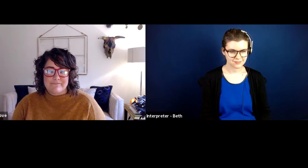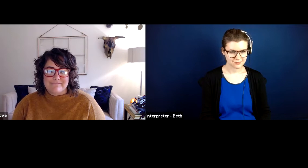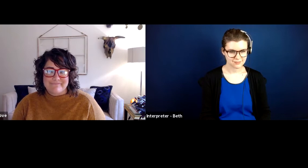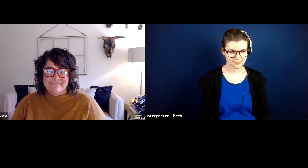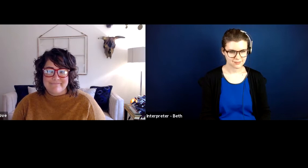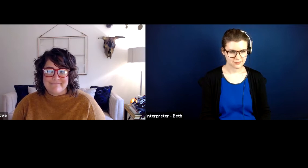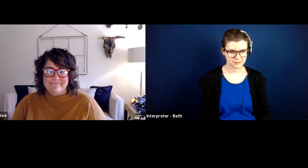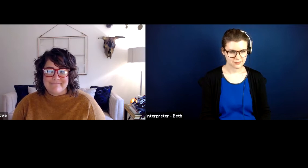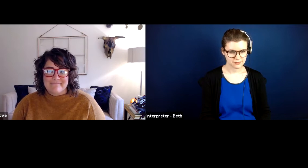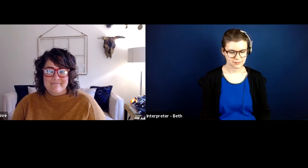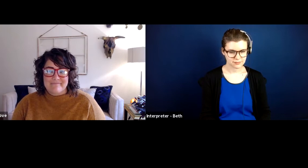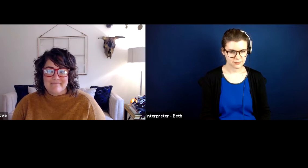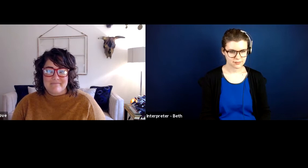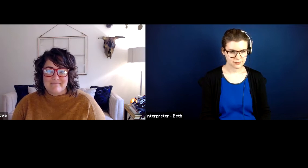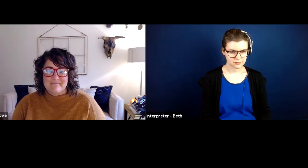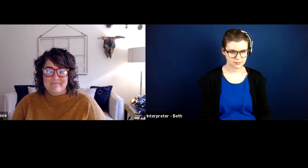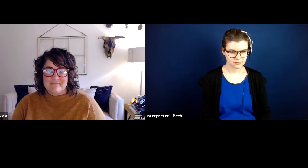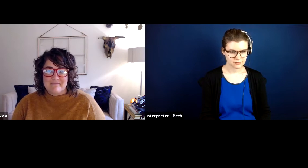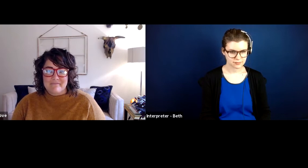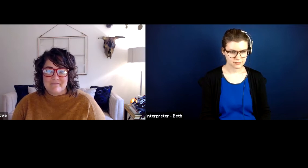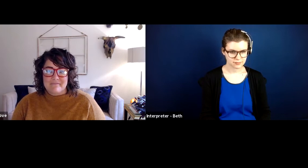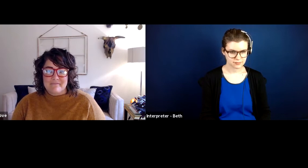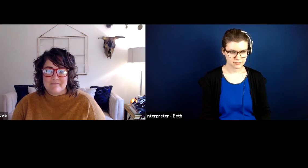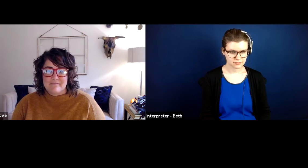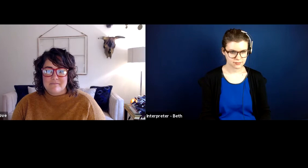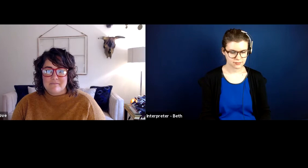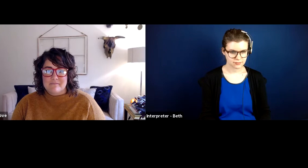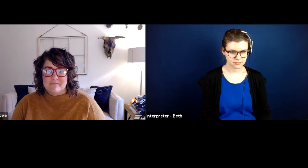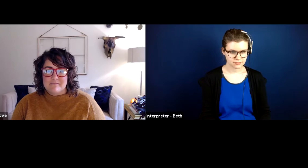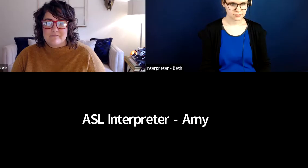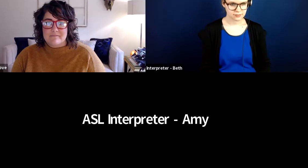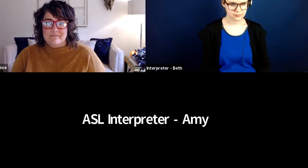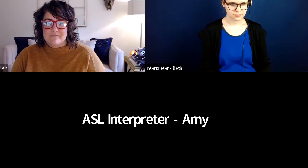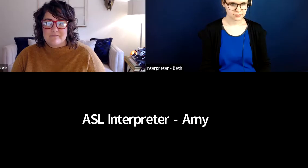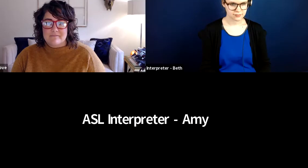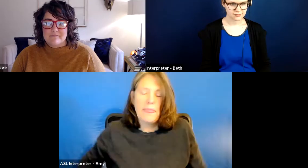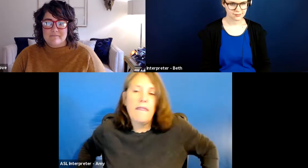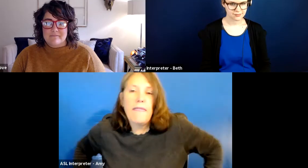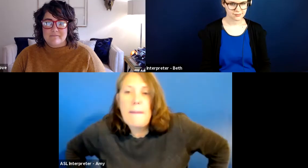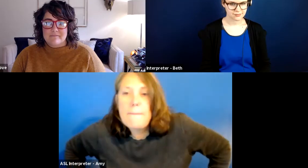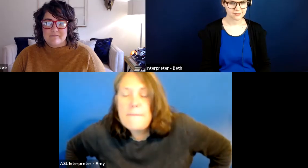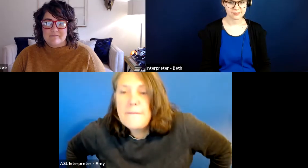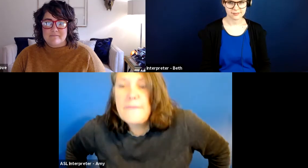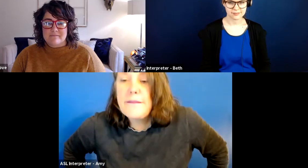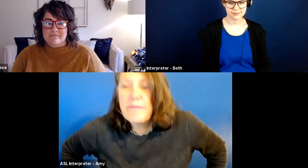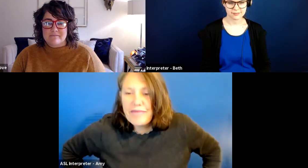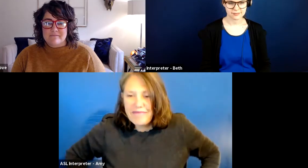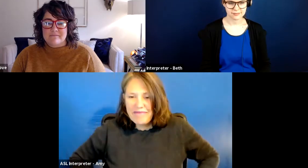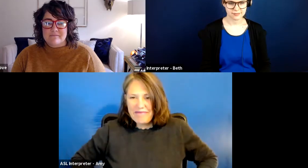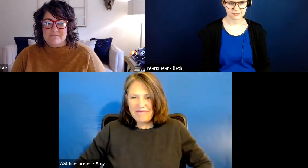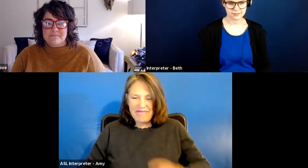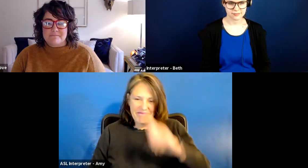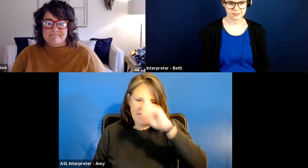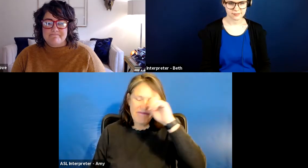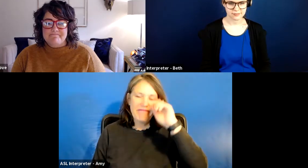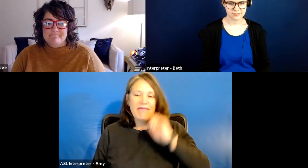And then when it's over, you're like, oh, no, I got to start another session because I'm going to miss it. So that's been really nice. But